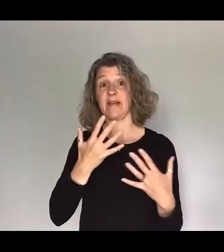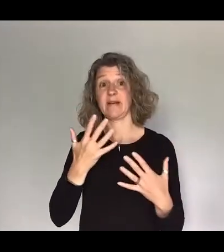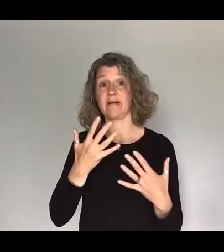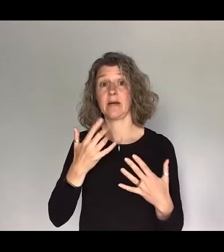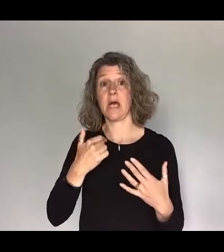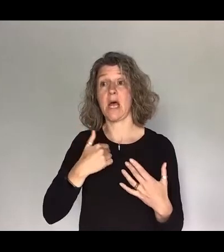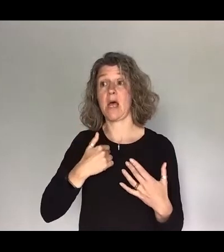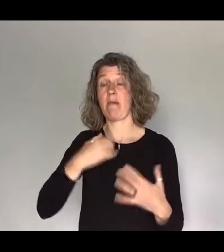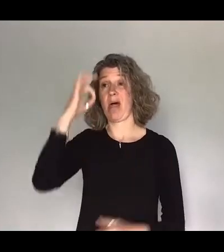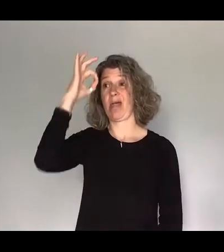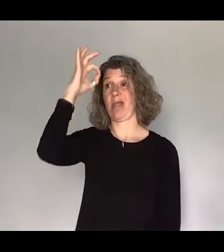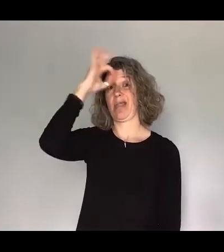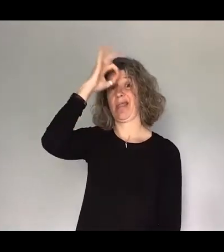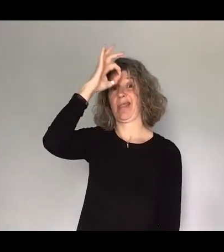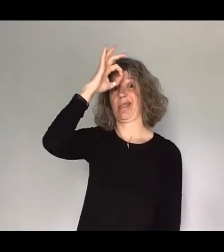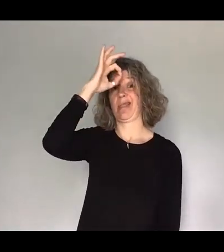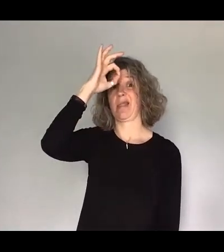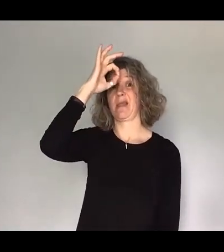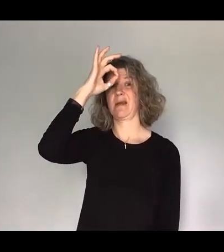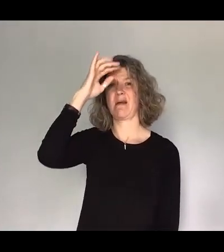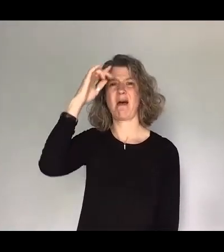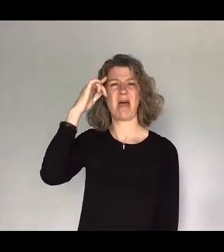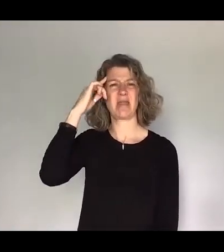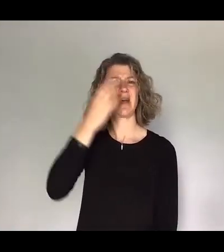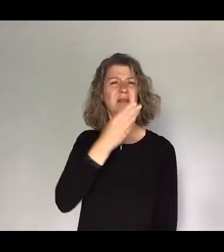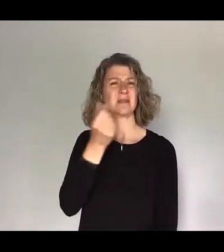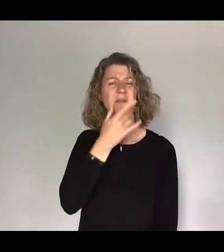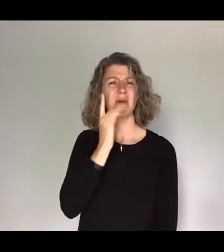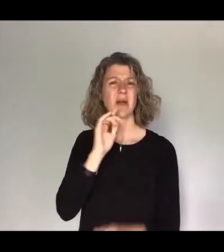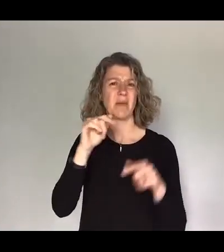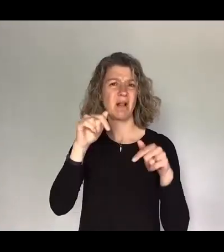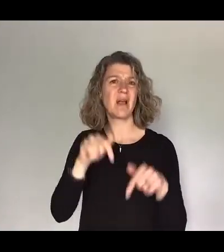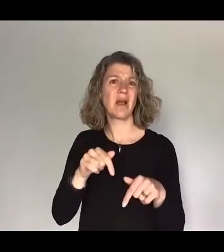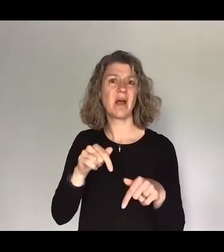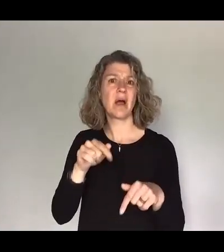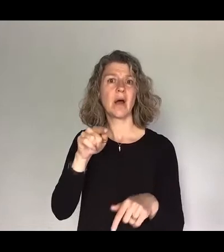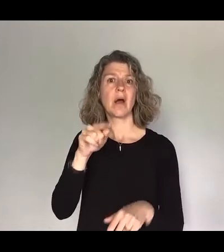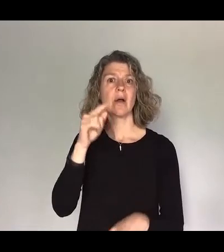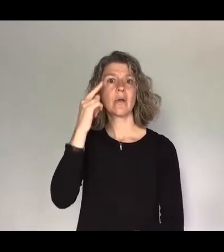was doing I think there are some people here and you thought in that moment I have no idea what I'm doing